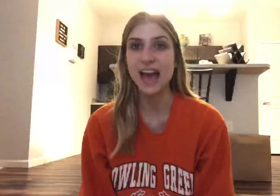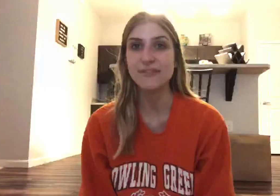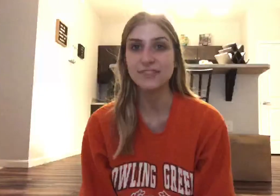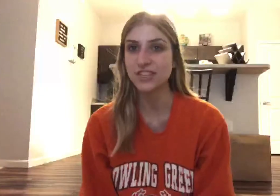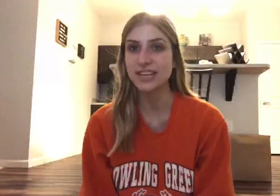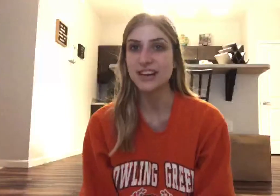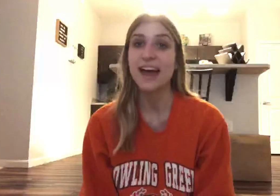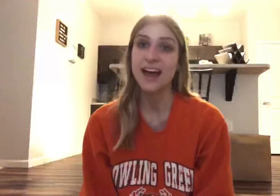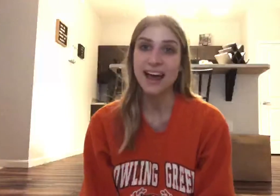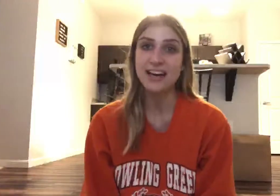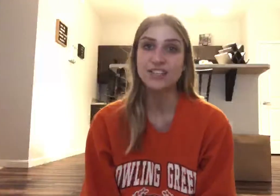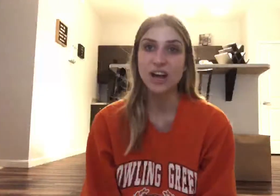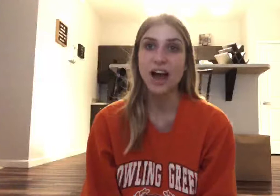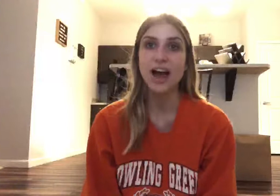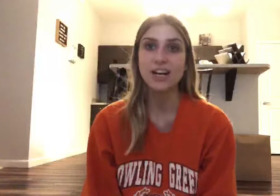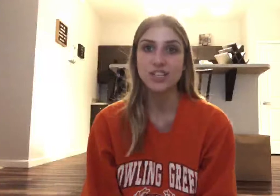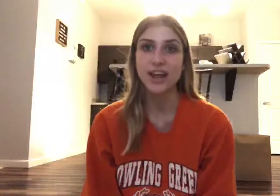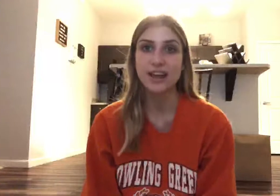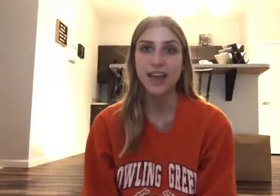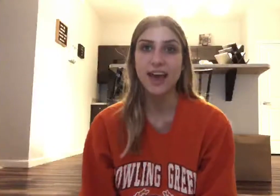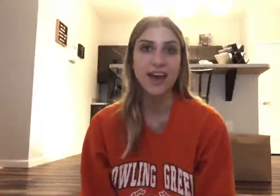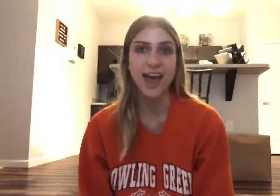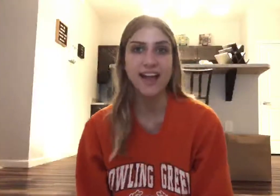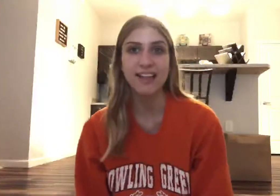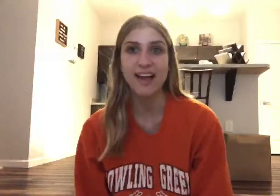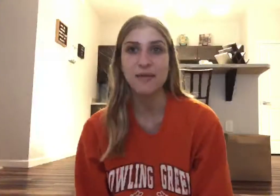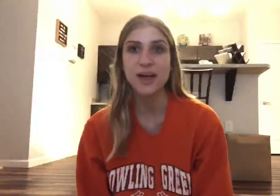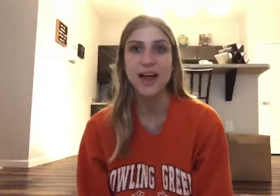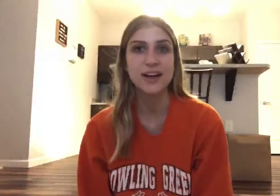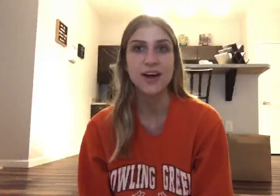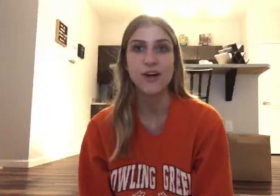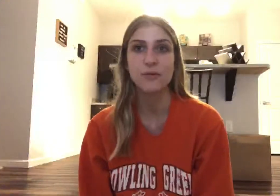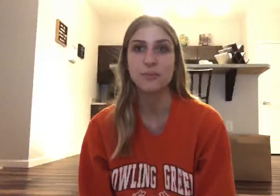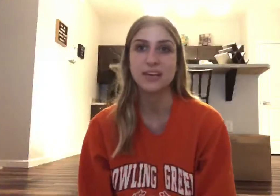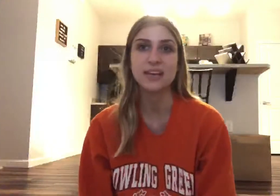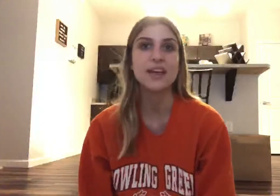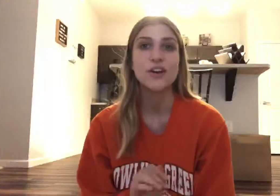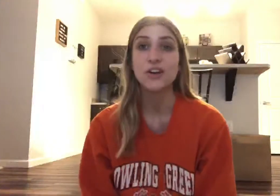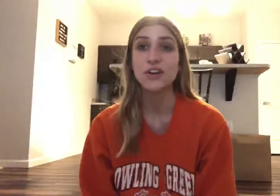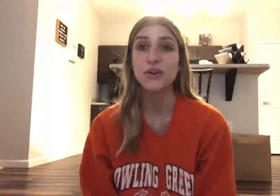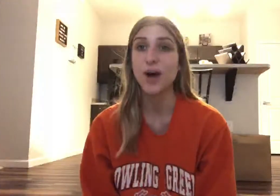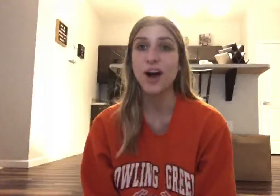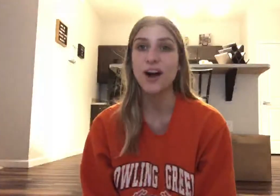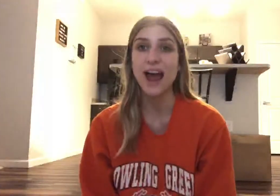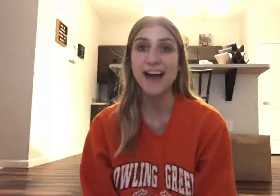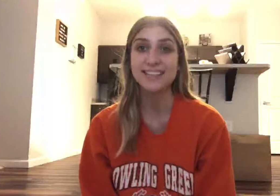F, G, H, I, J, K, L, M, N, O, P, Q, R, S,